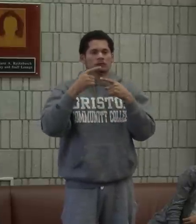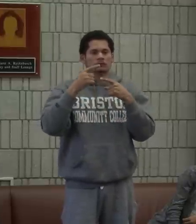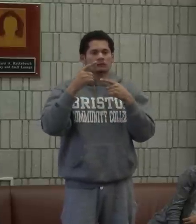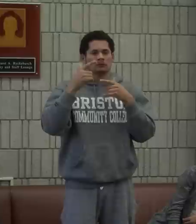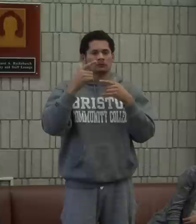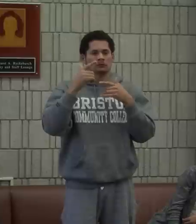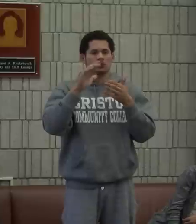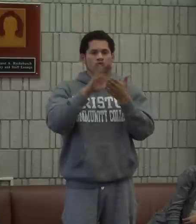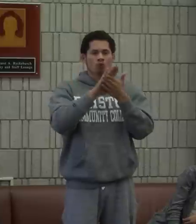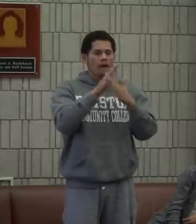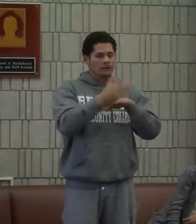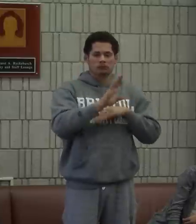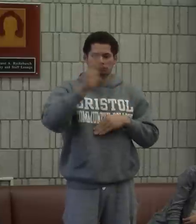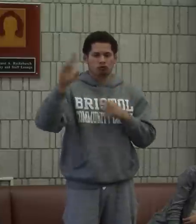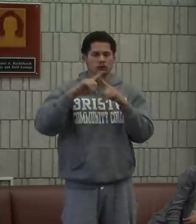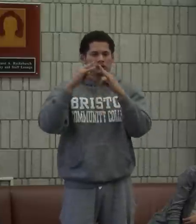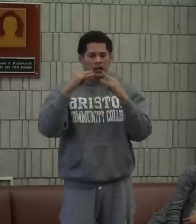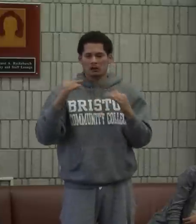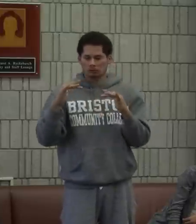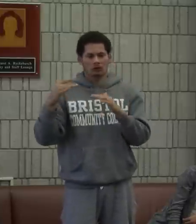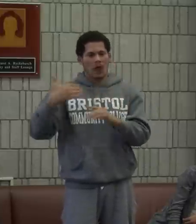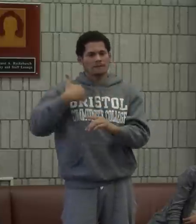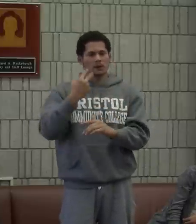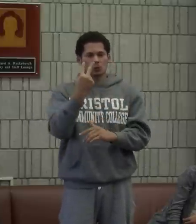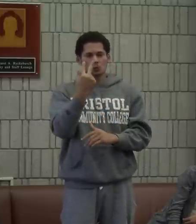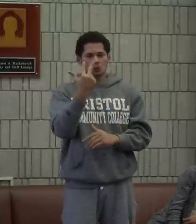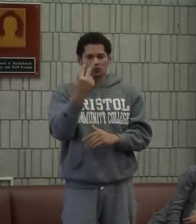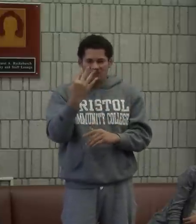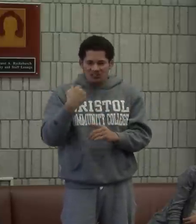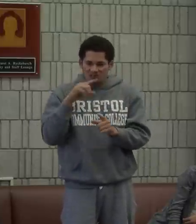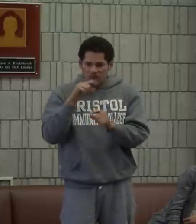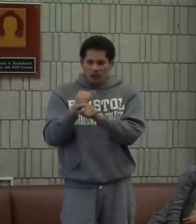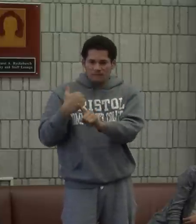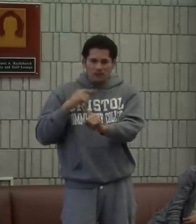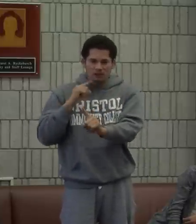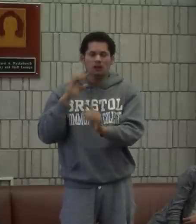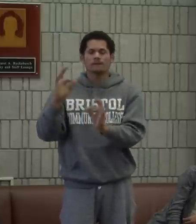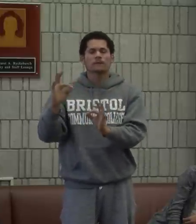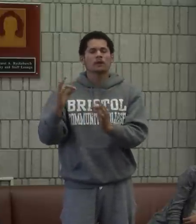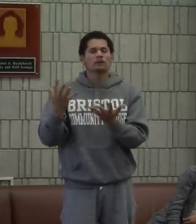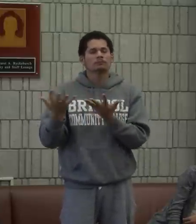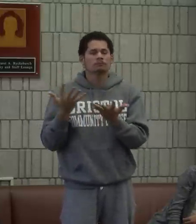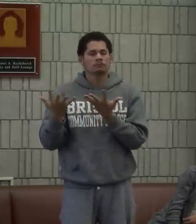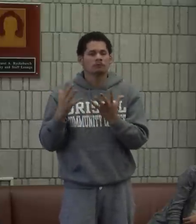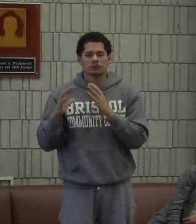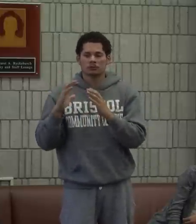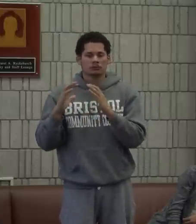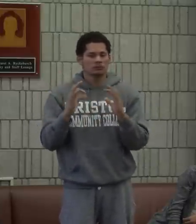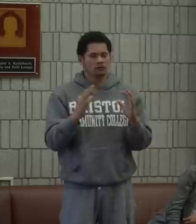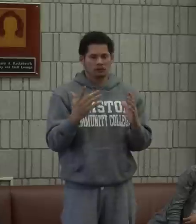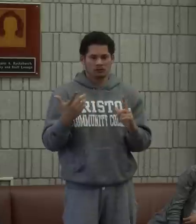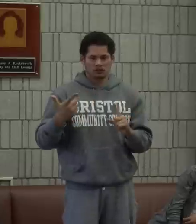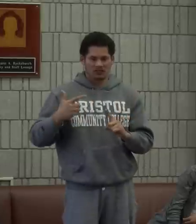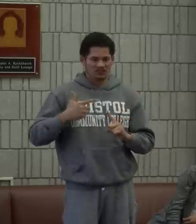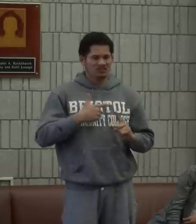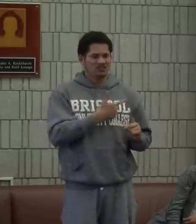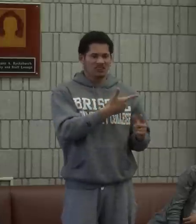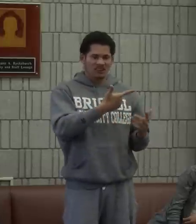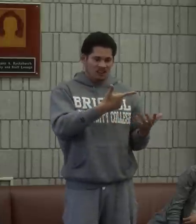And then I went to, she went to sign camp and there were two or three or four other deaf people that she could communicate with.